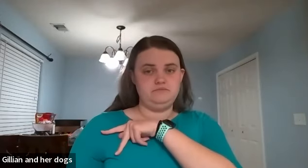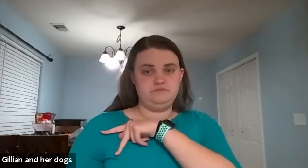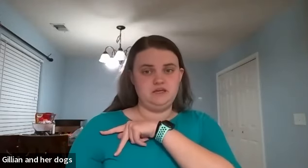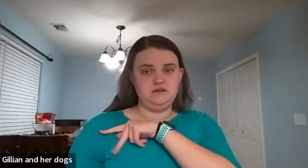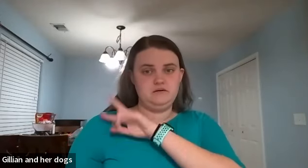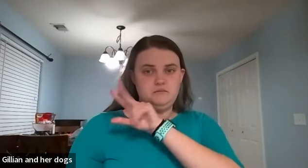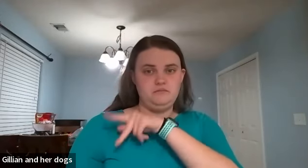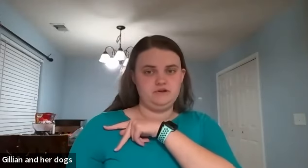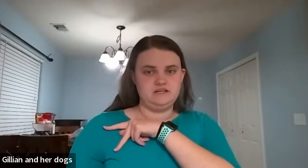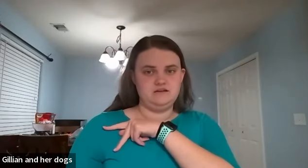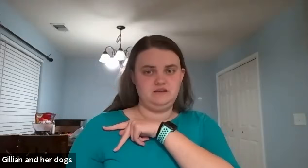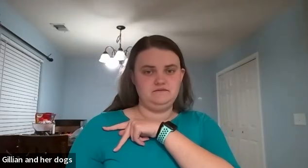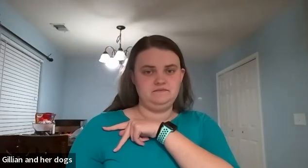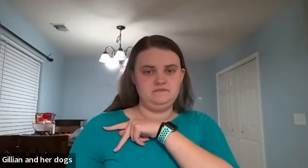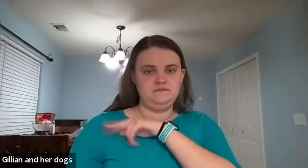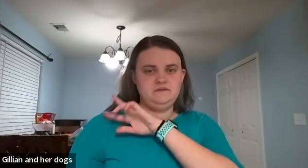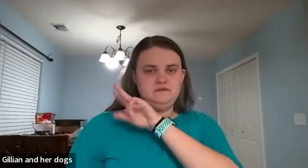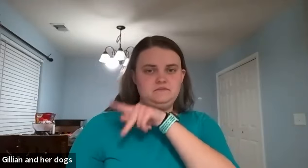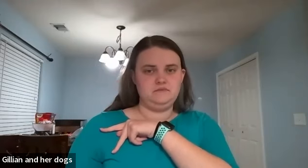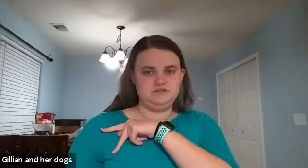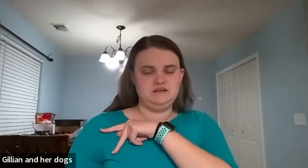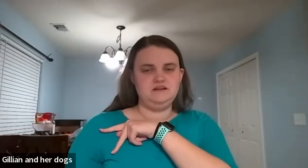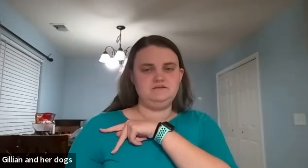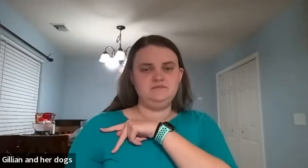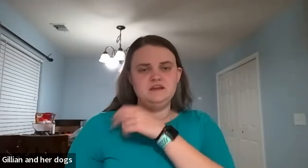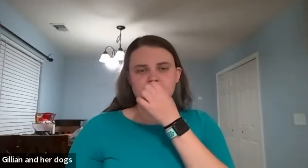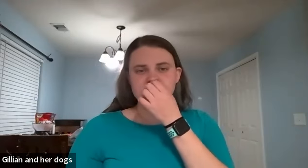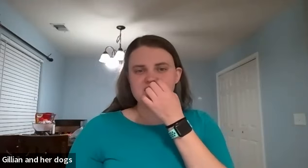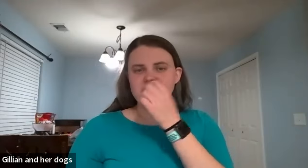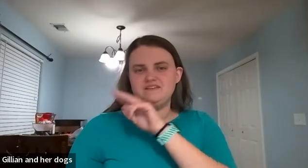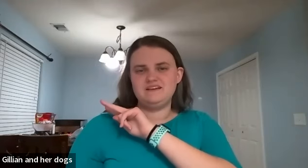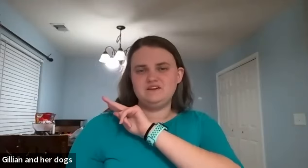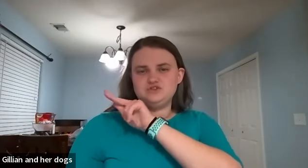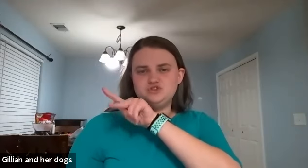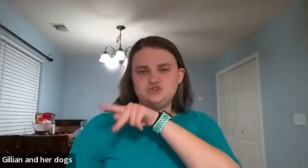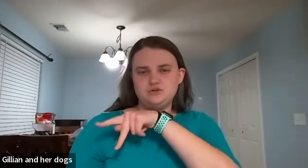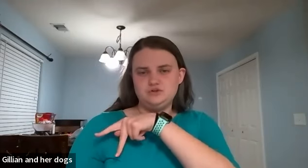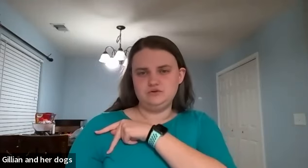p personality personality you're almost kind of making like a little circle